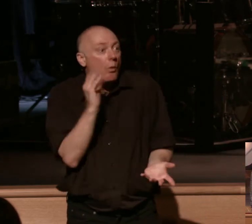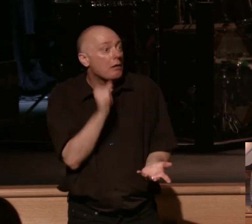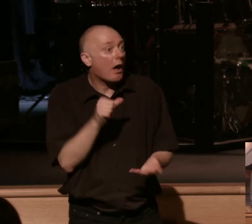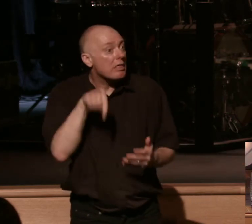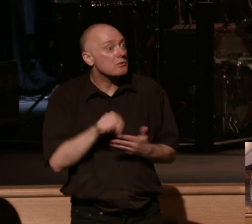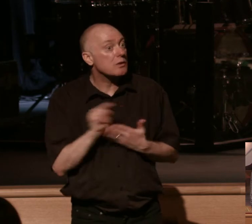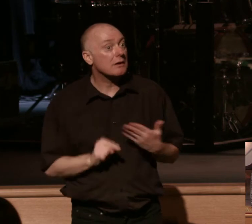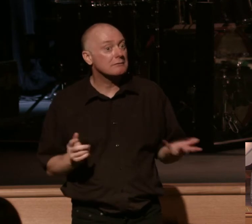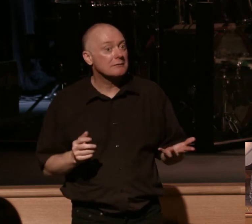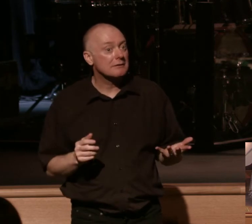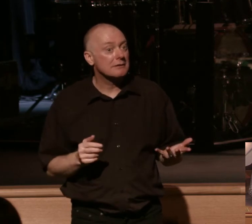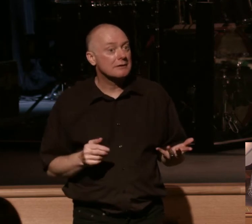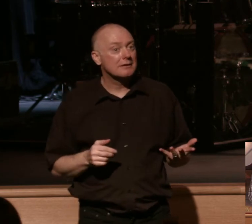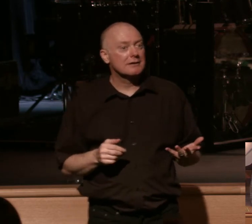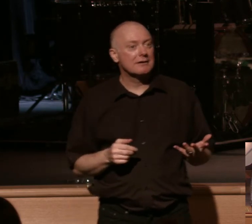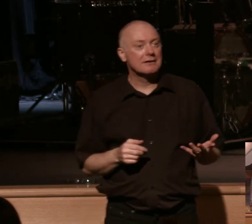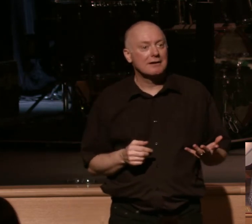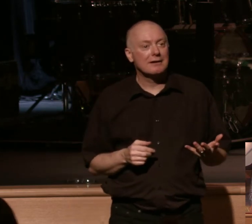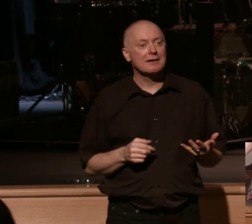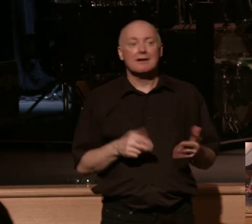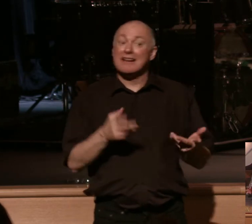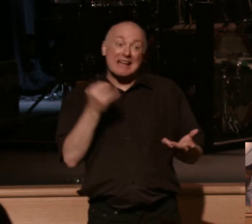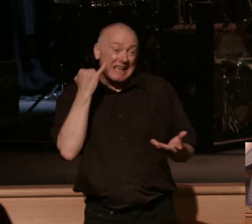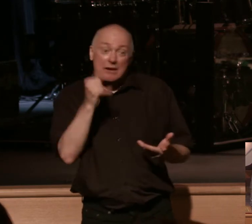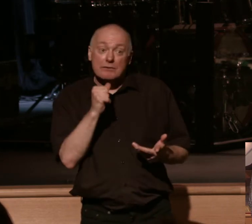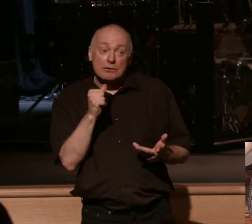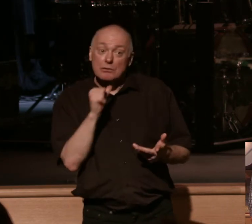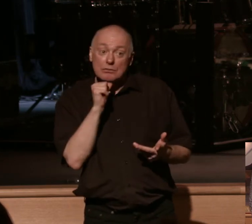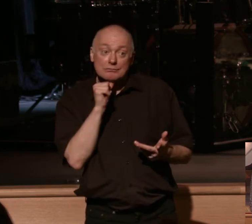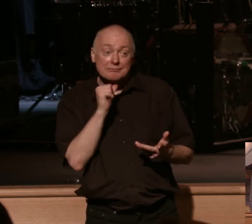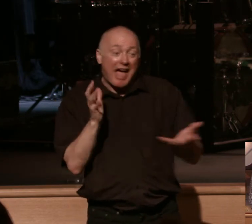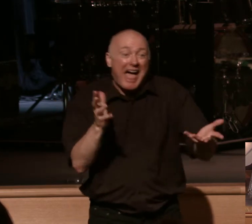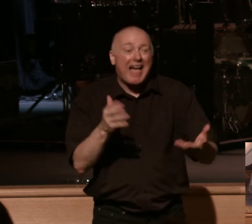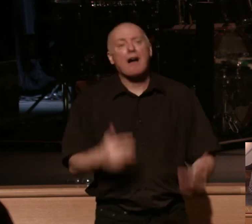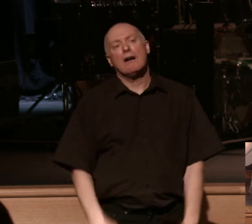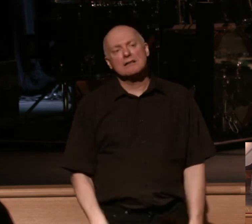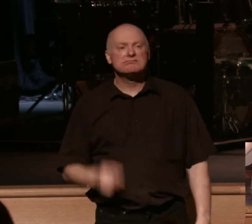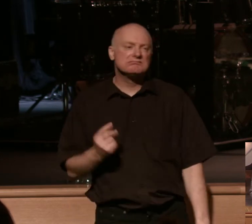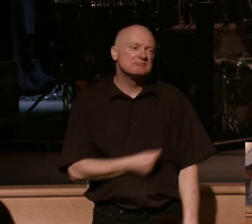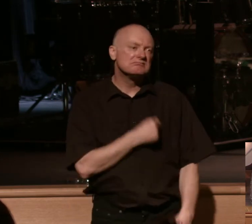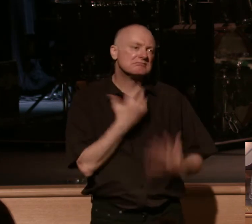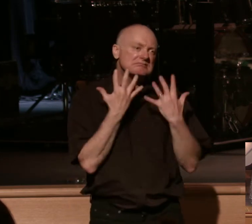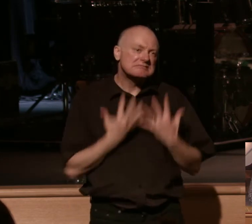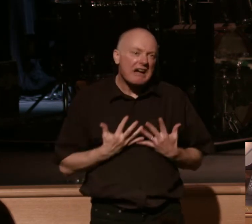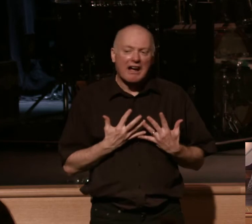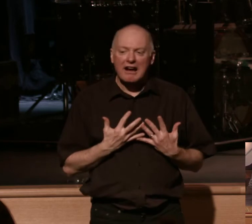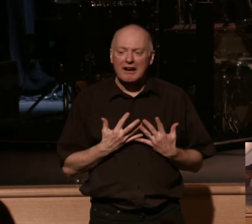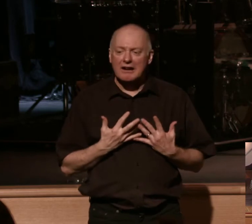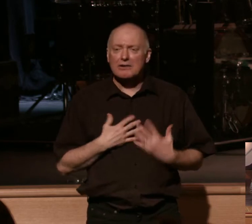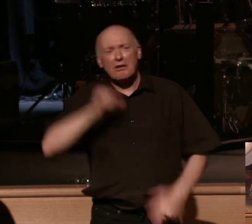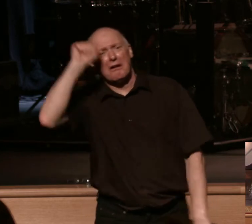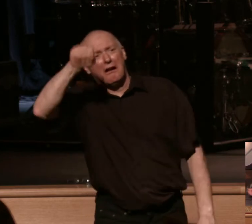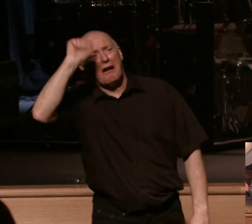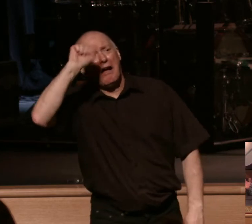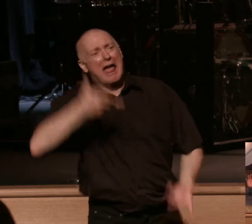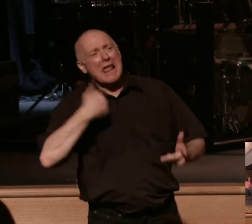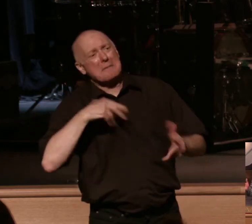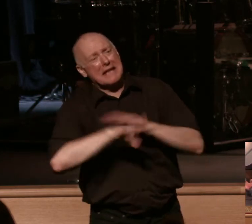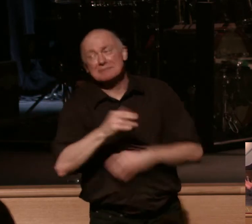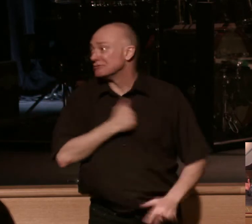week? No, no, no, I'll wait till the end. All right, well, it'll be a sad day if you don't get in, all right? It'll be sad. I'll be sad as you're standing on the door knocking on it. We're like, I'm sorry, there's no room. There's no